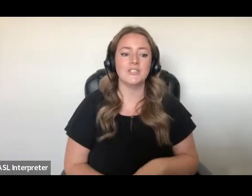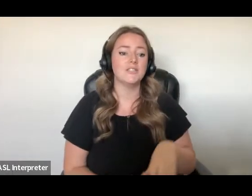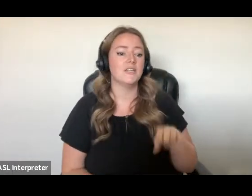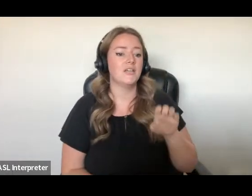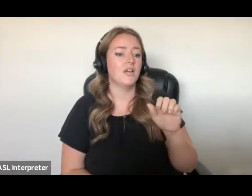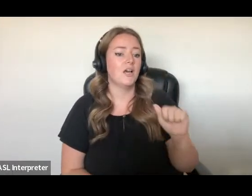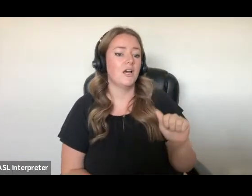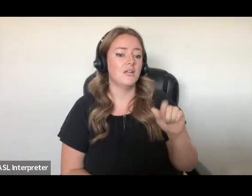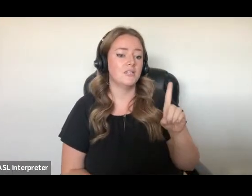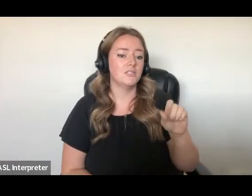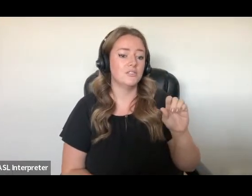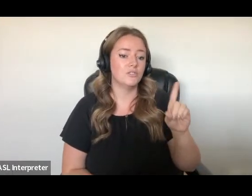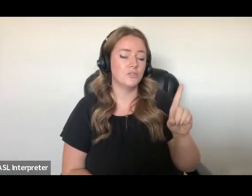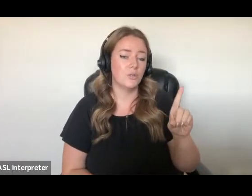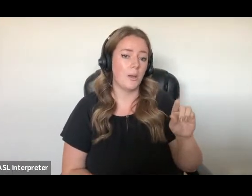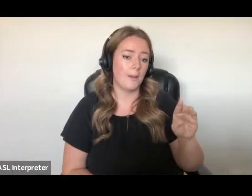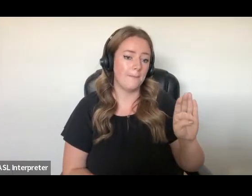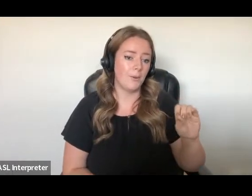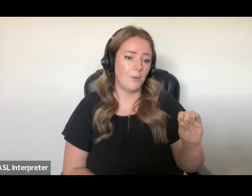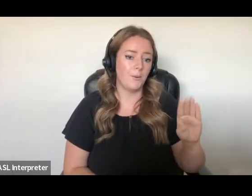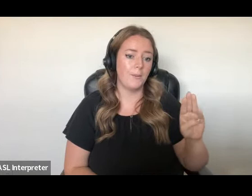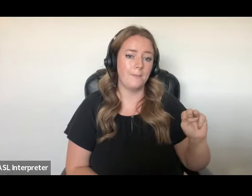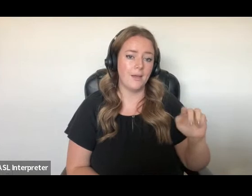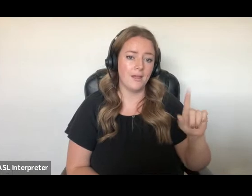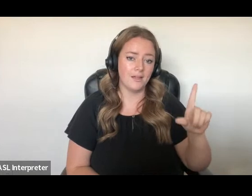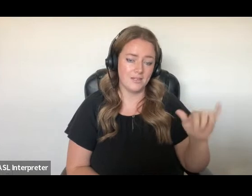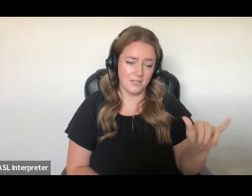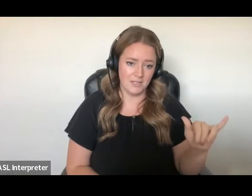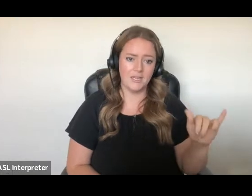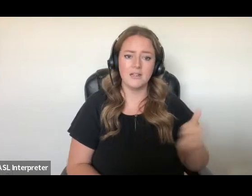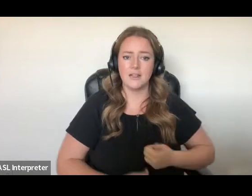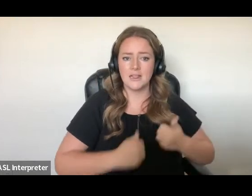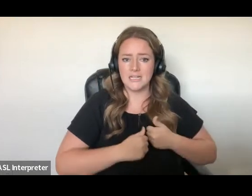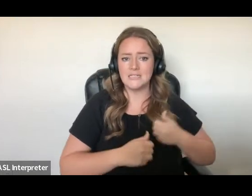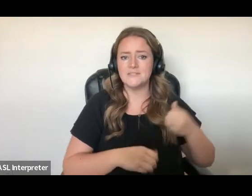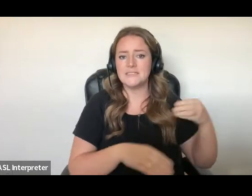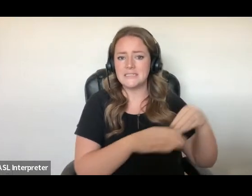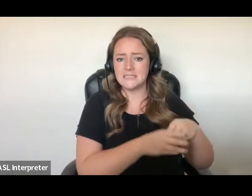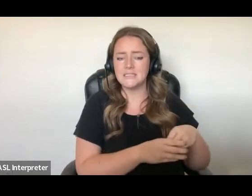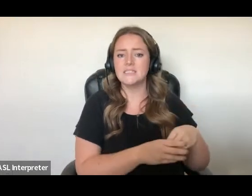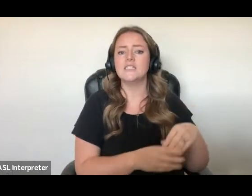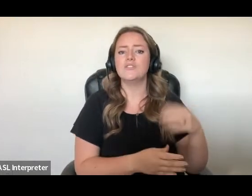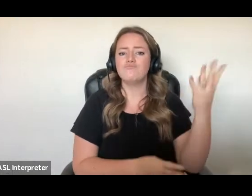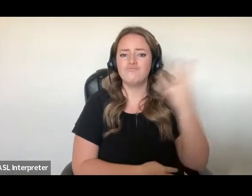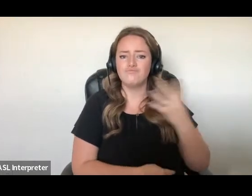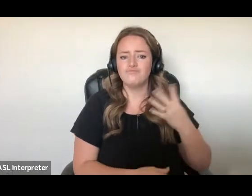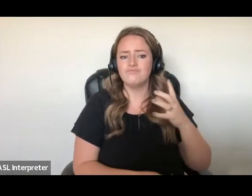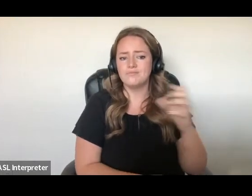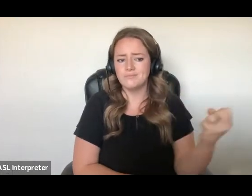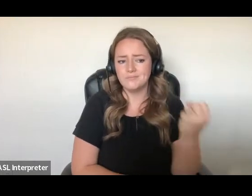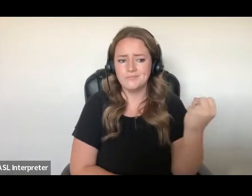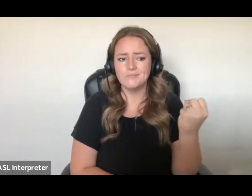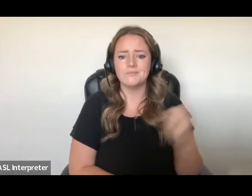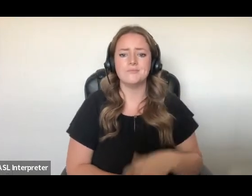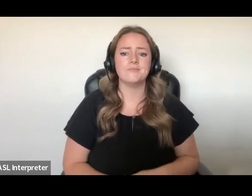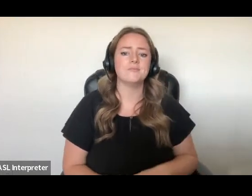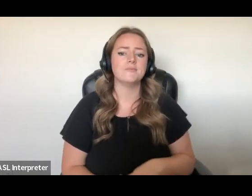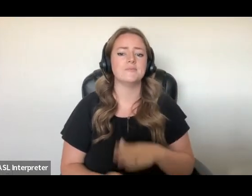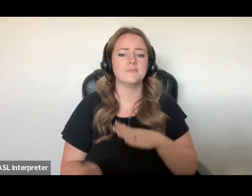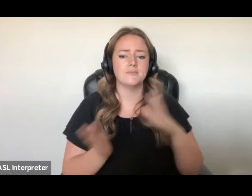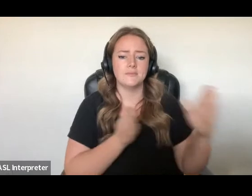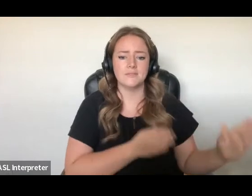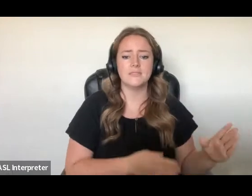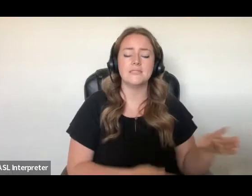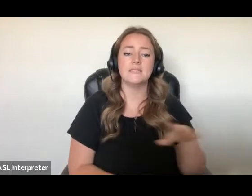lived experience in immigration detention. Samra Muscati, Associate Director, Disability Rights